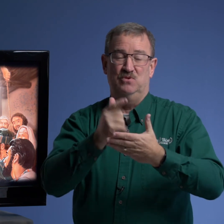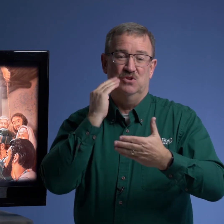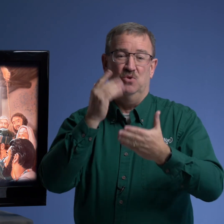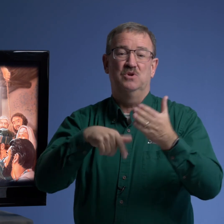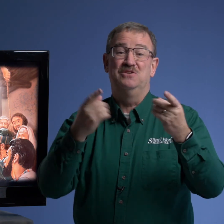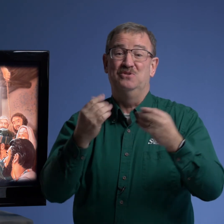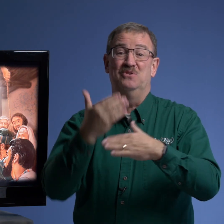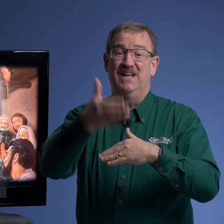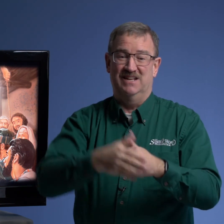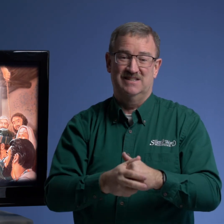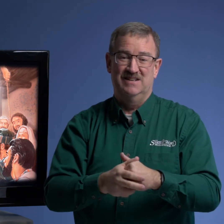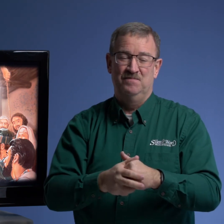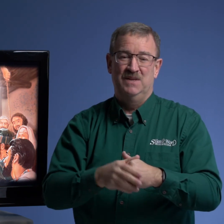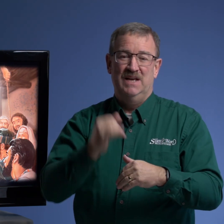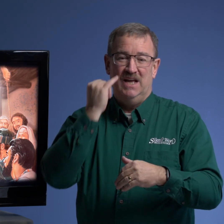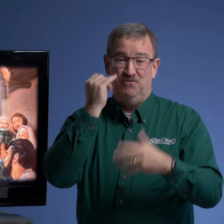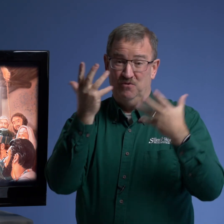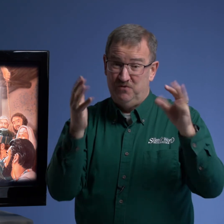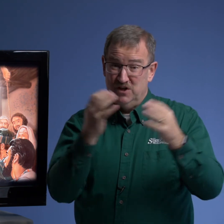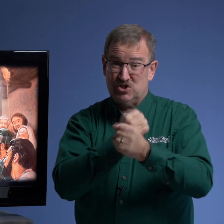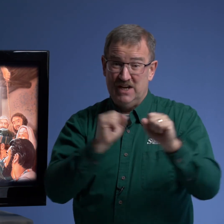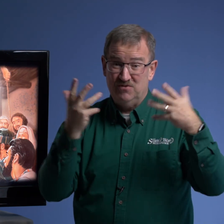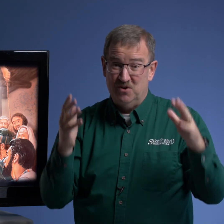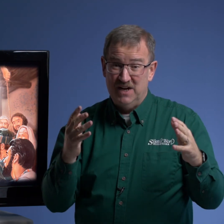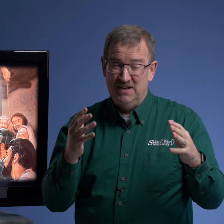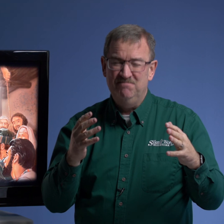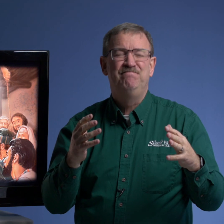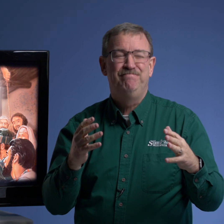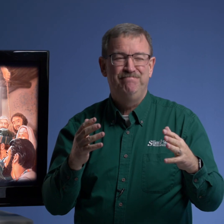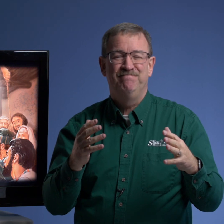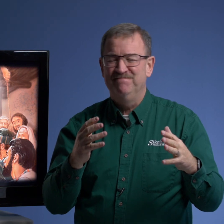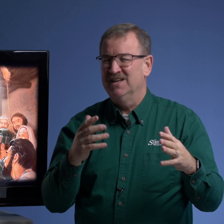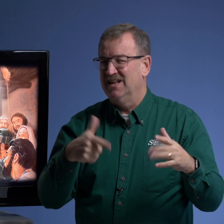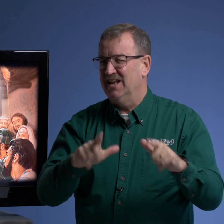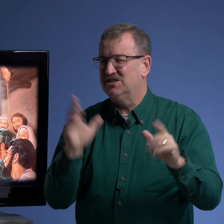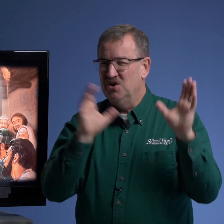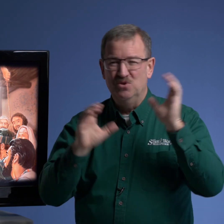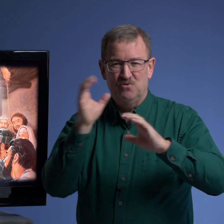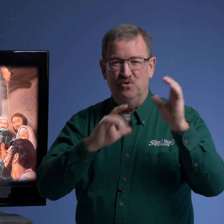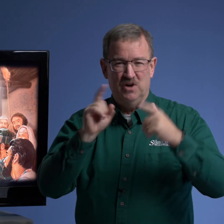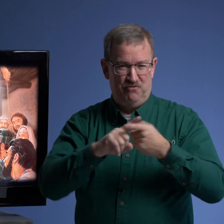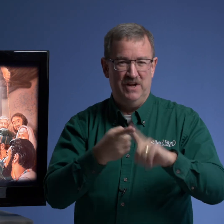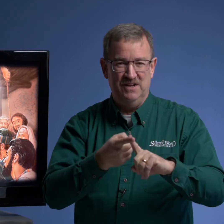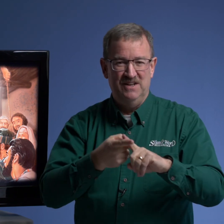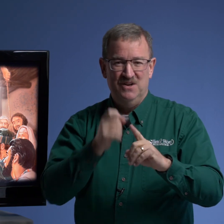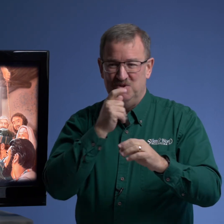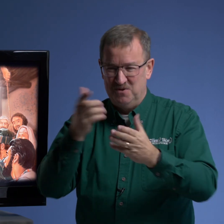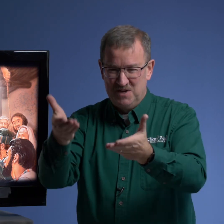you to know what do you do next if you've finished saved already let's go look for a friend that we